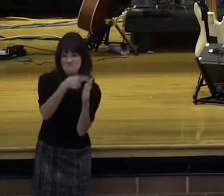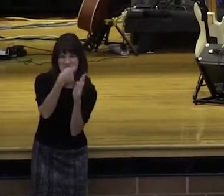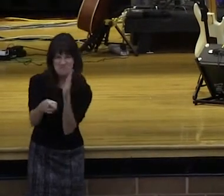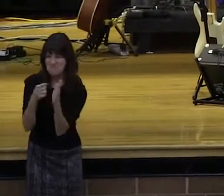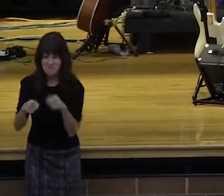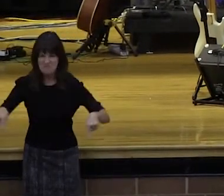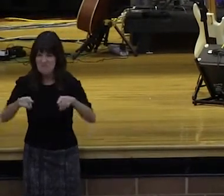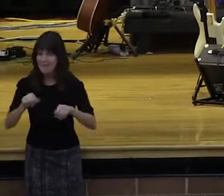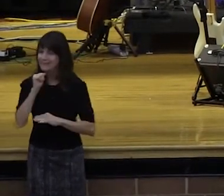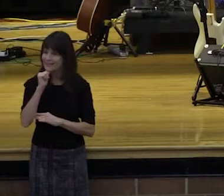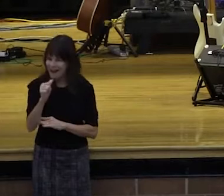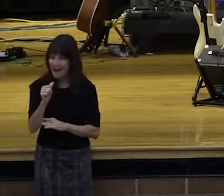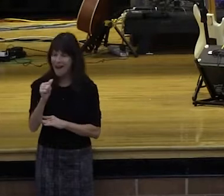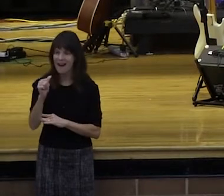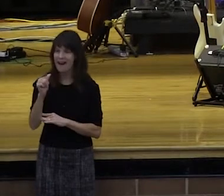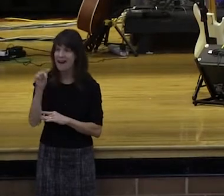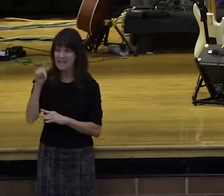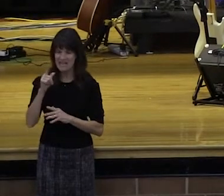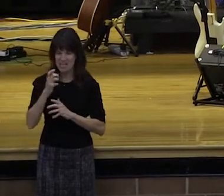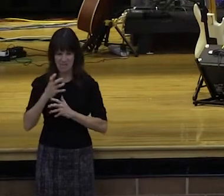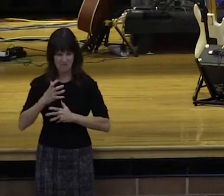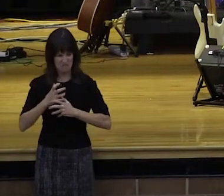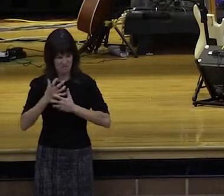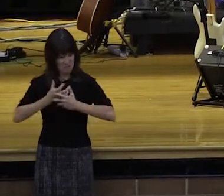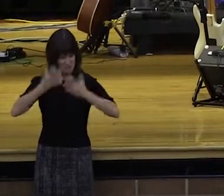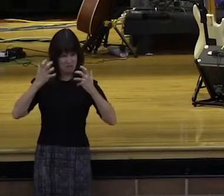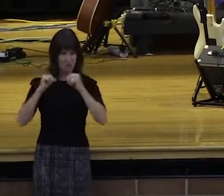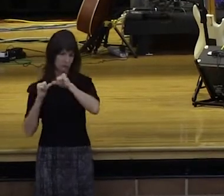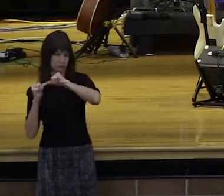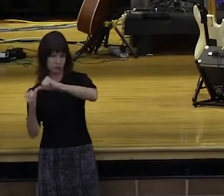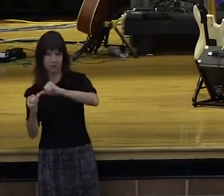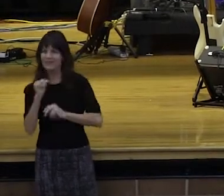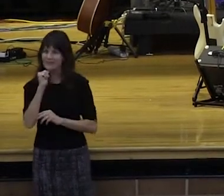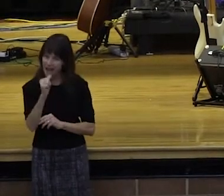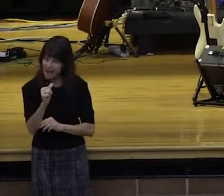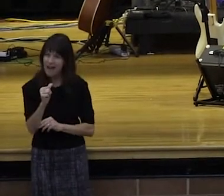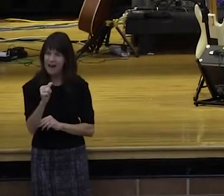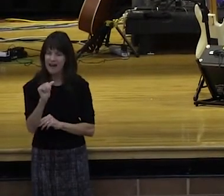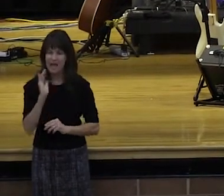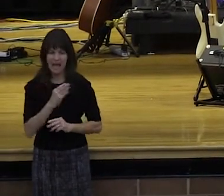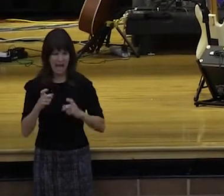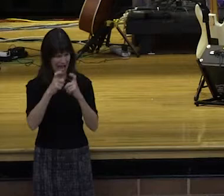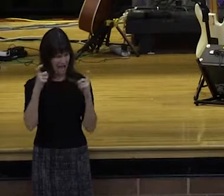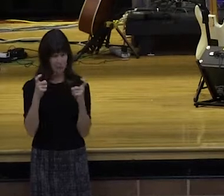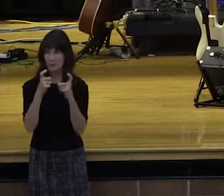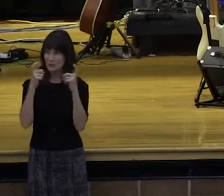He has not dealt with us according to our sins, nor rewarded us according to our iniquities.